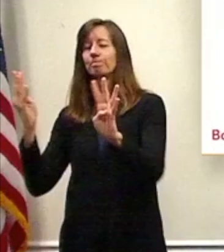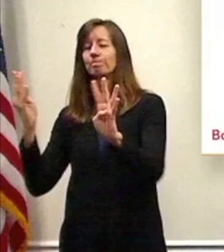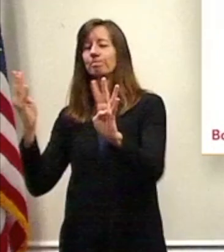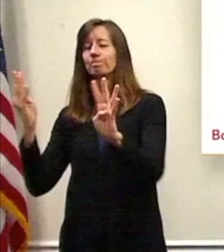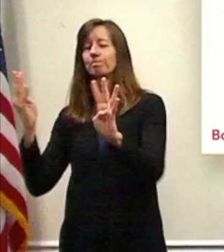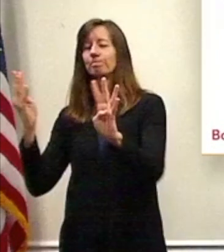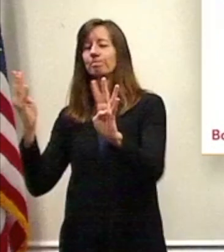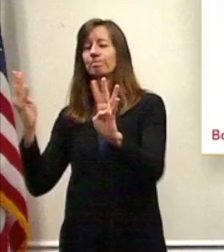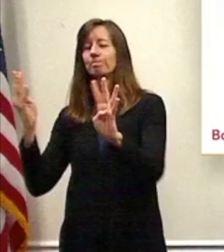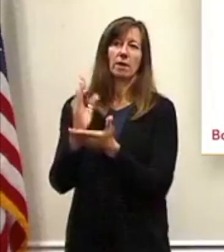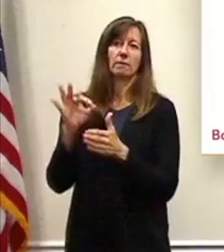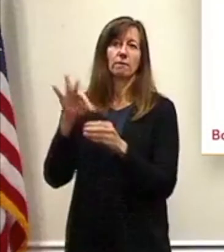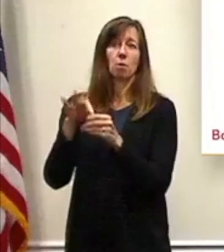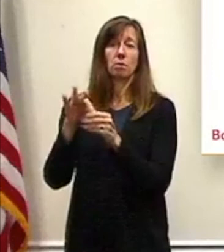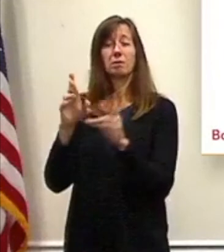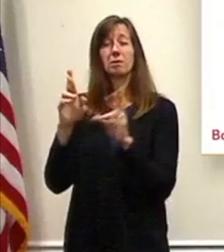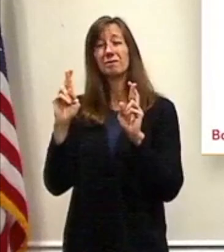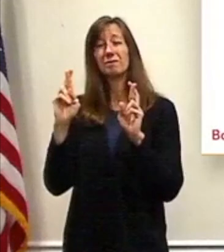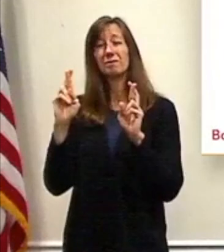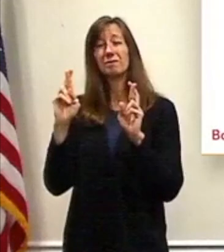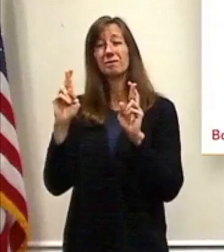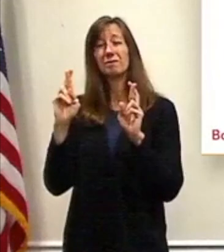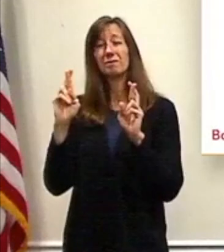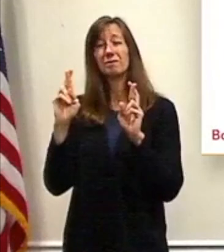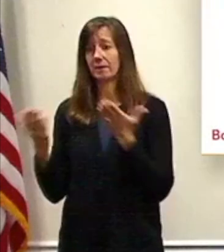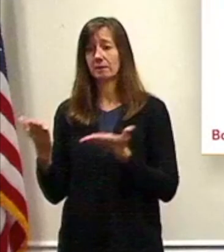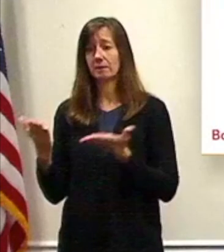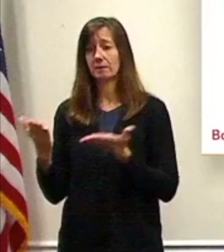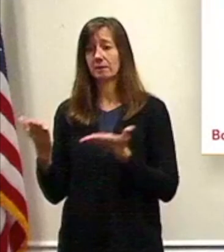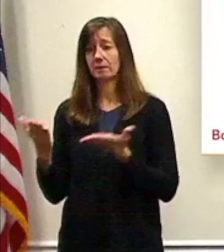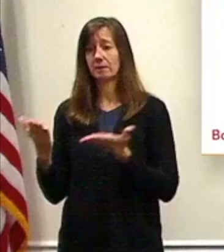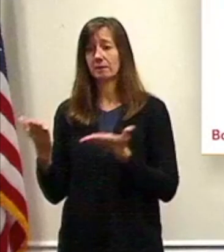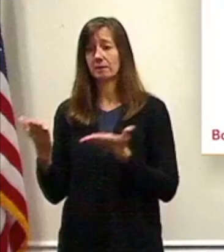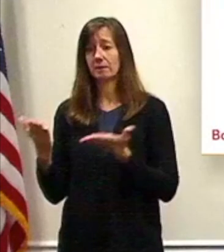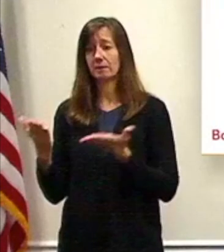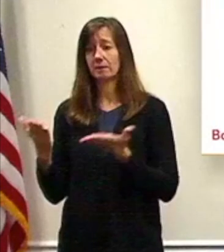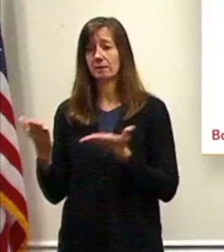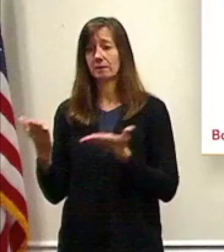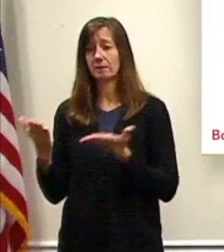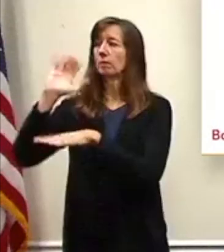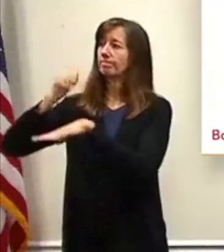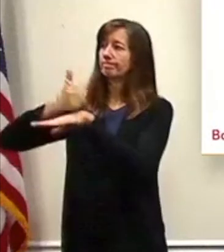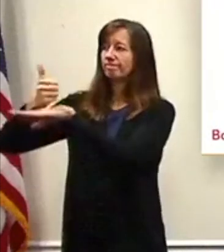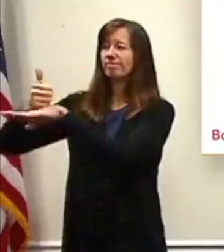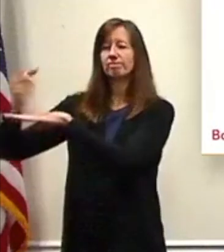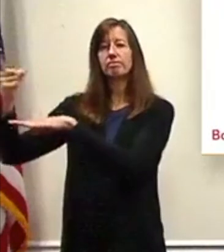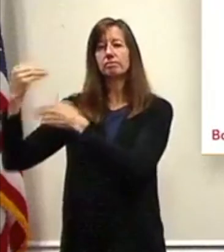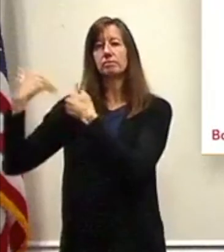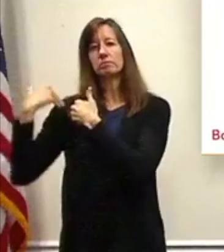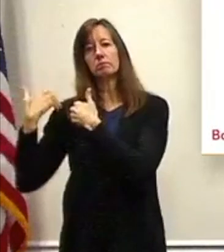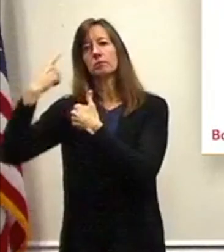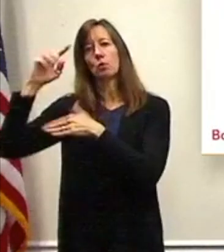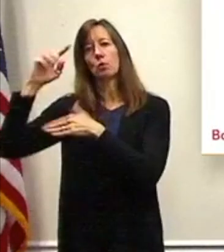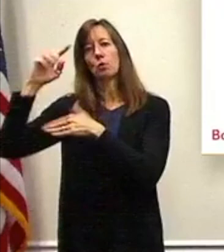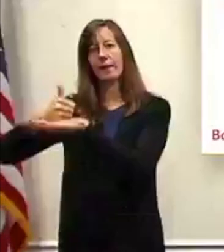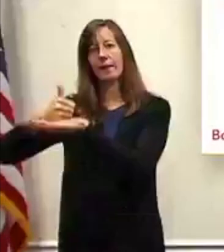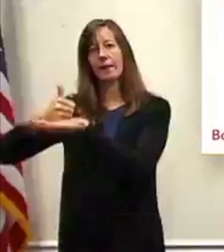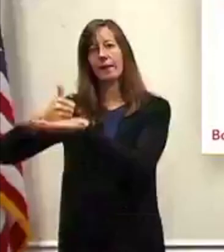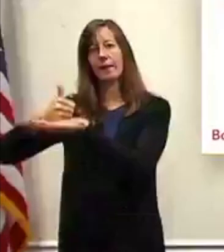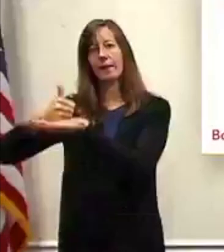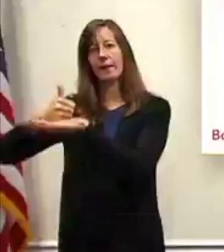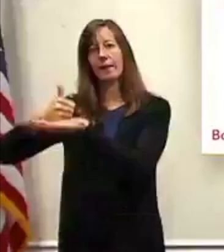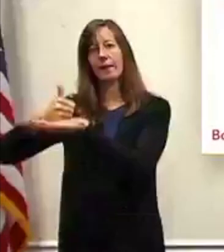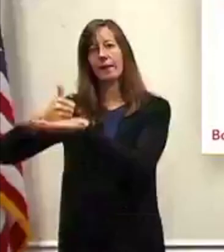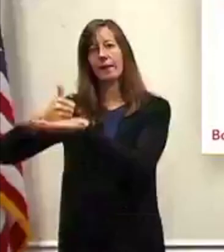which is responsible for establishing the voting requirements in the state, hopefully the state learns some things from this exercise.